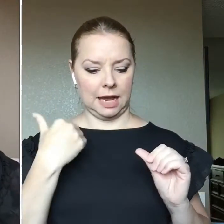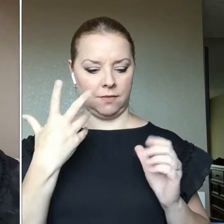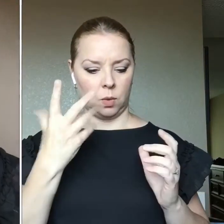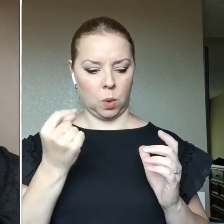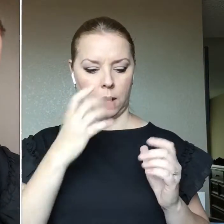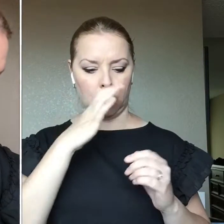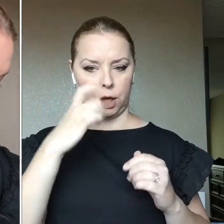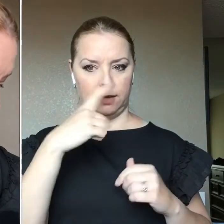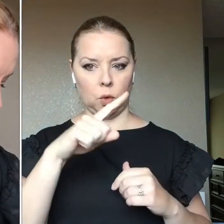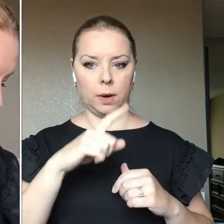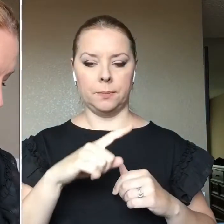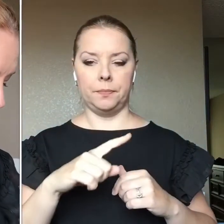Let's grab